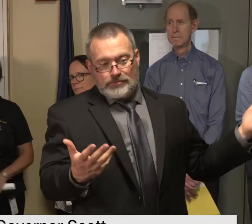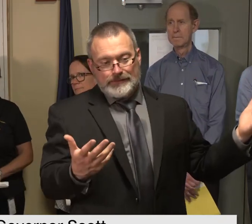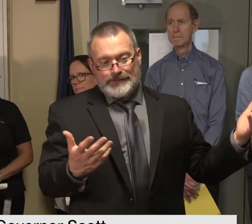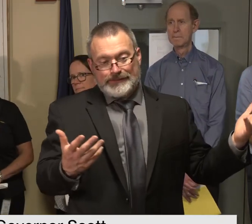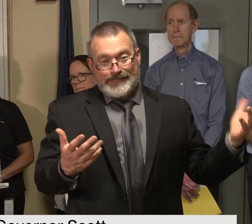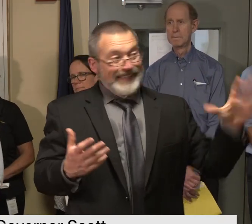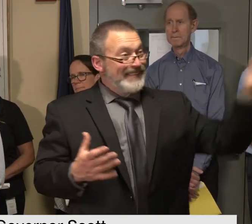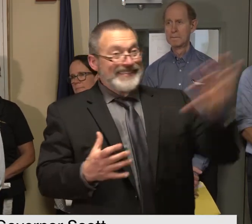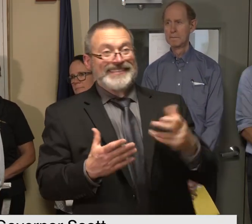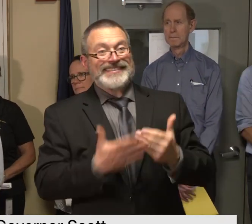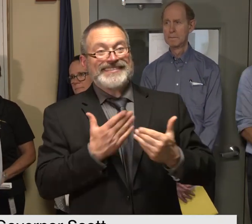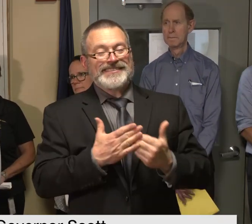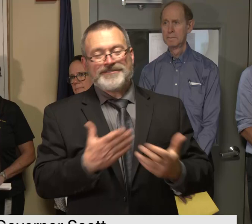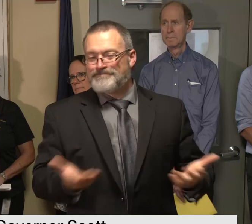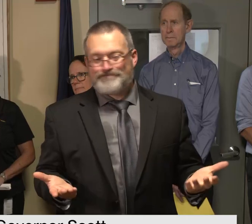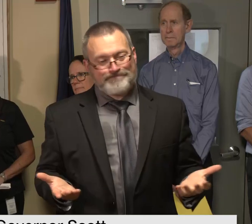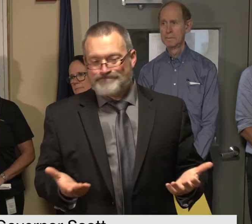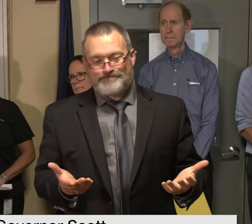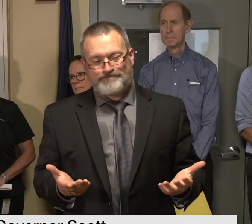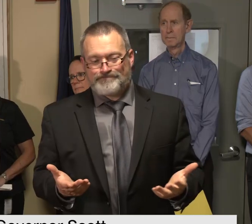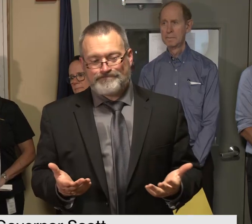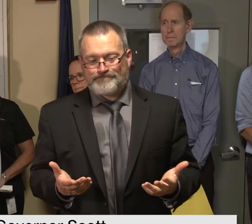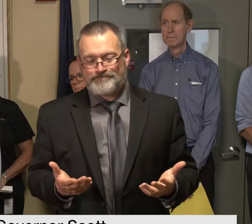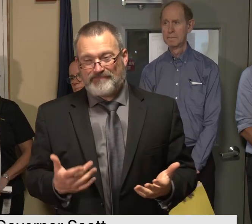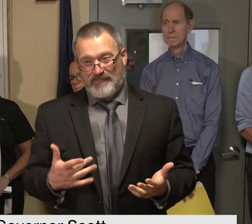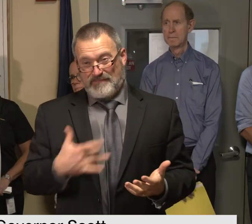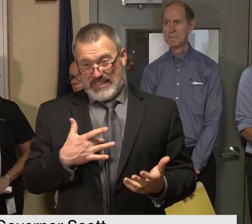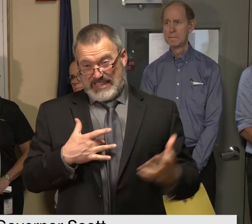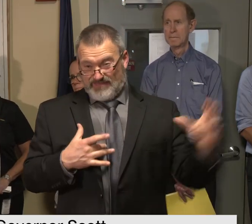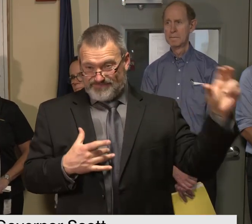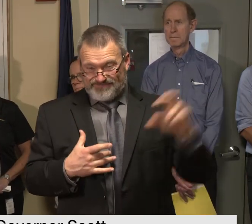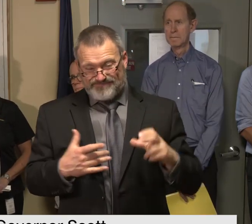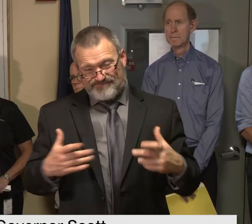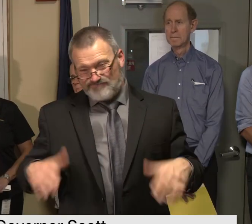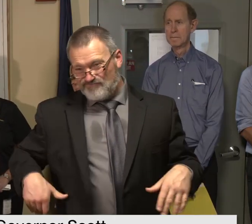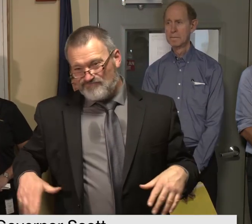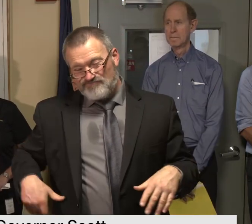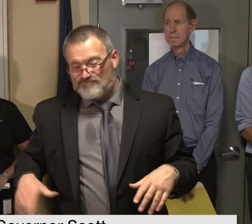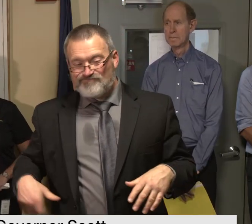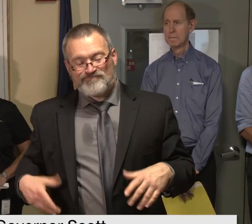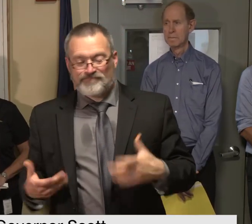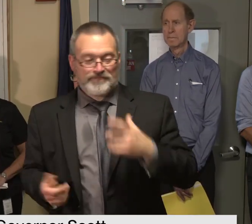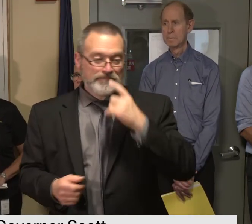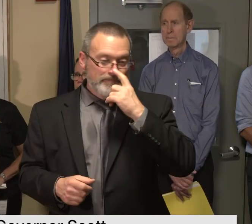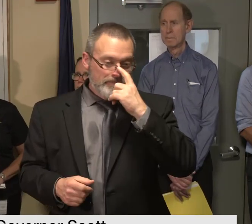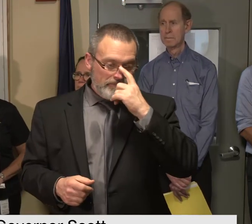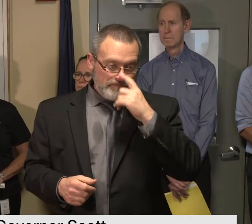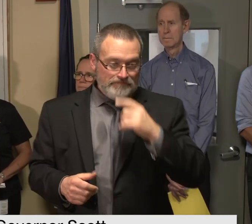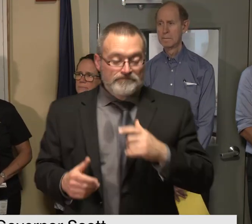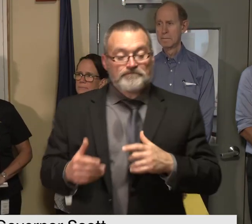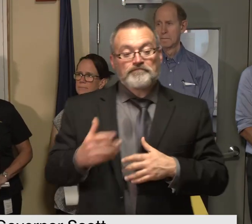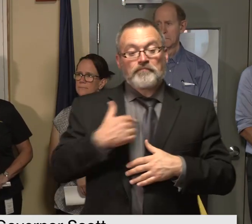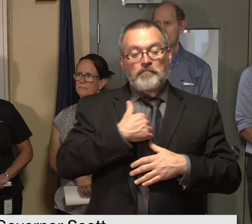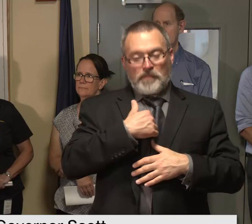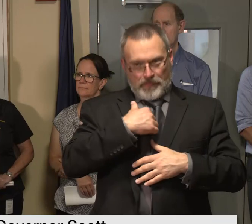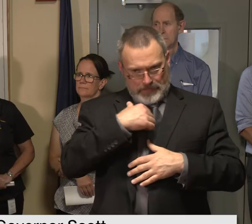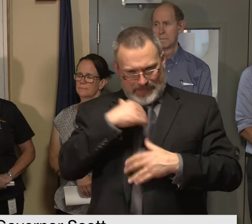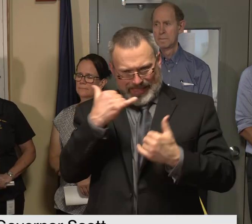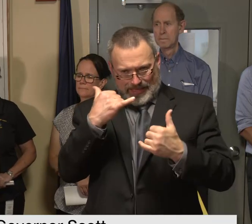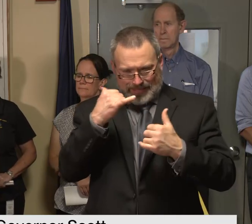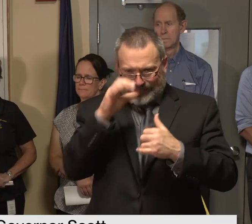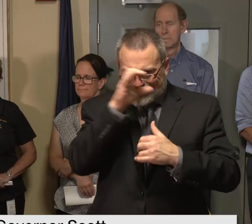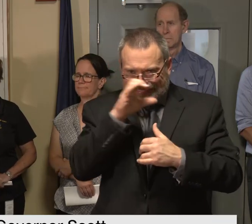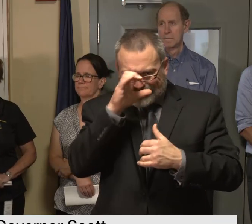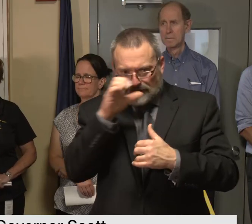doesn't appear to be in the in the near future but there are other uh opportunities that we're seeking out we're working with the